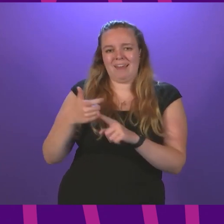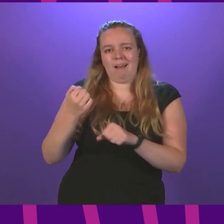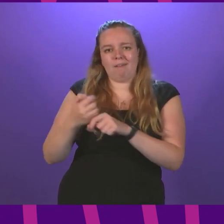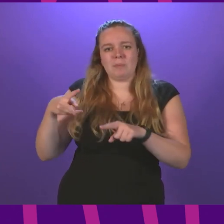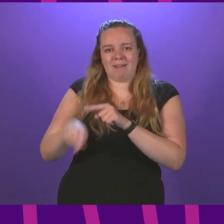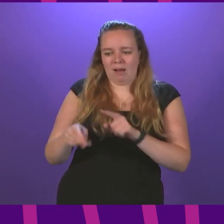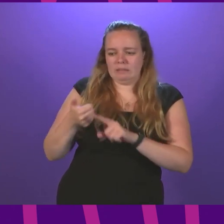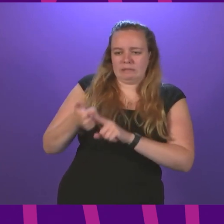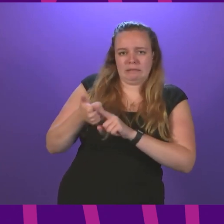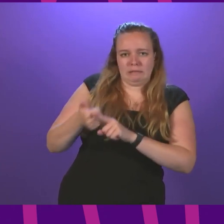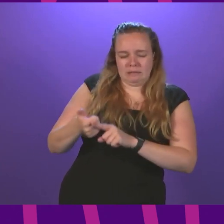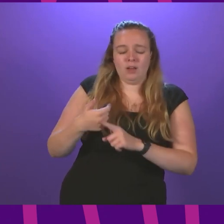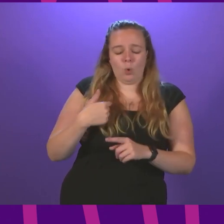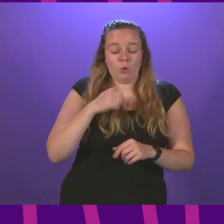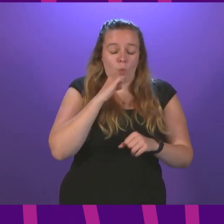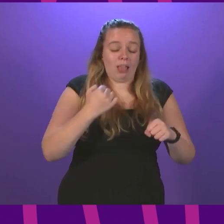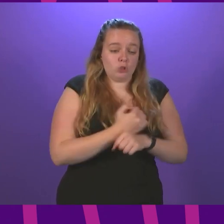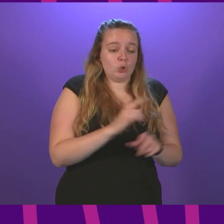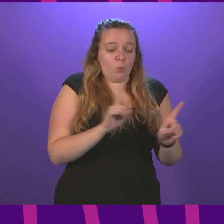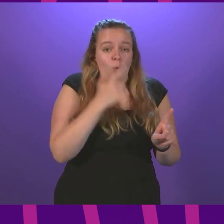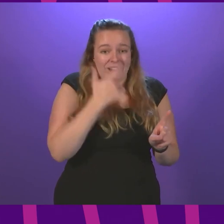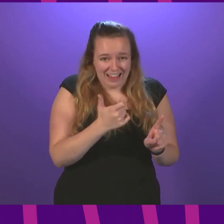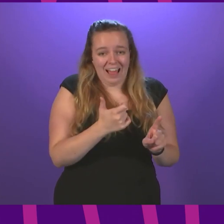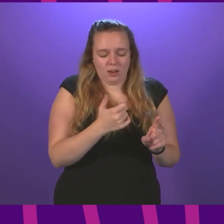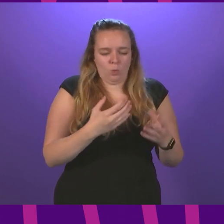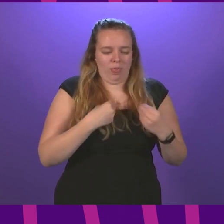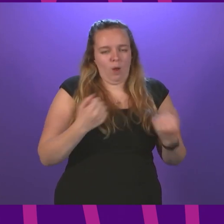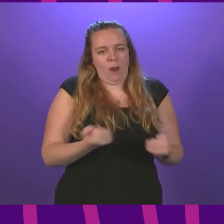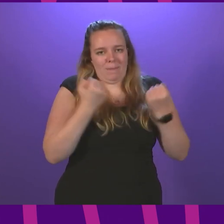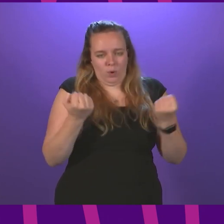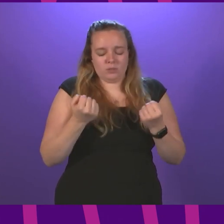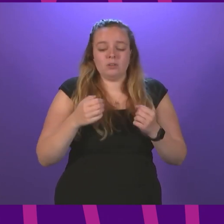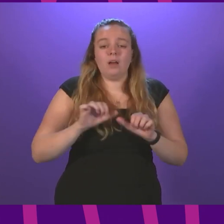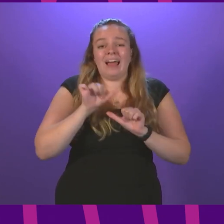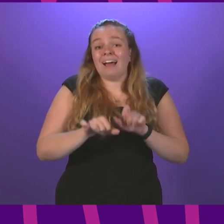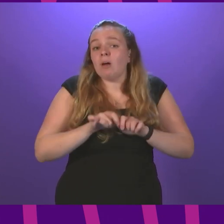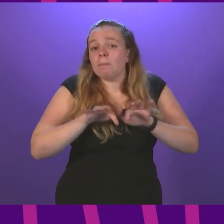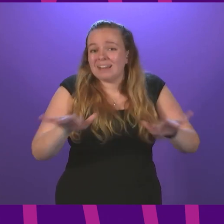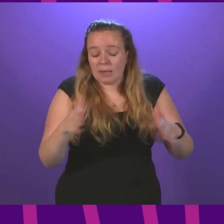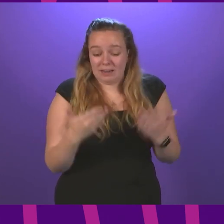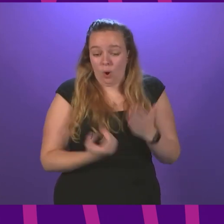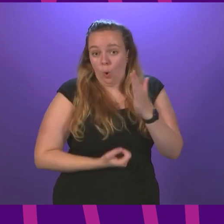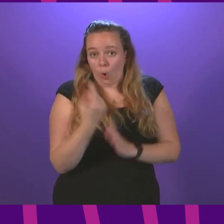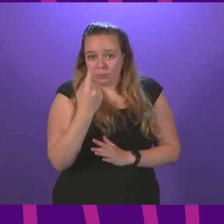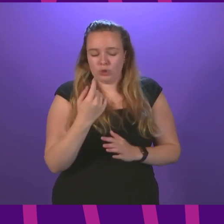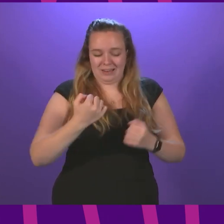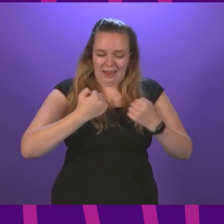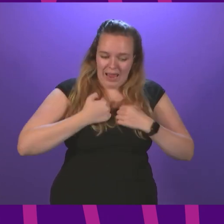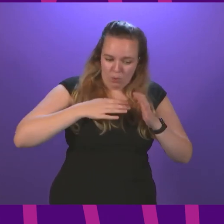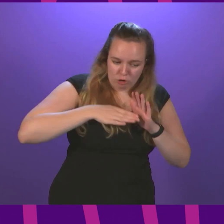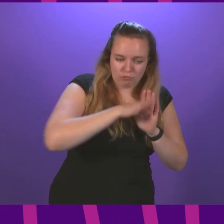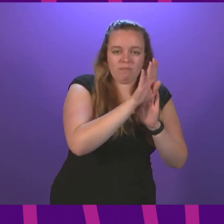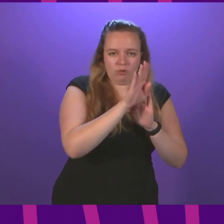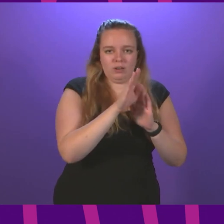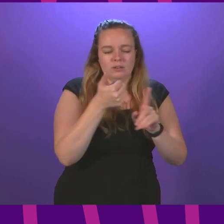we are going to do what we can within the powers that we have. As we rebuild from the pandemic, have an opportunity to ground our recovery in